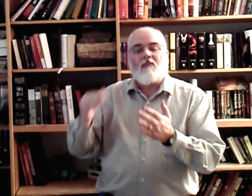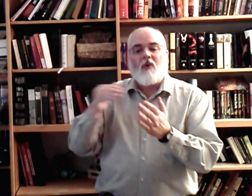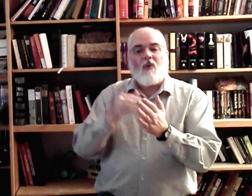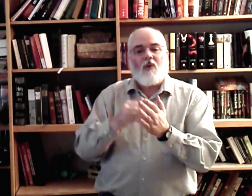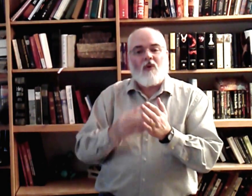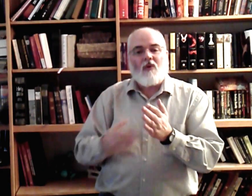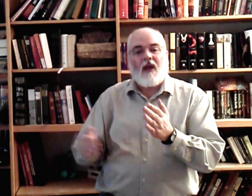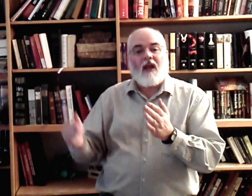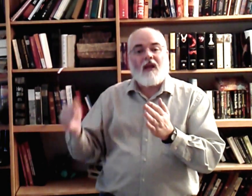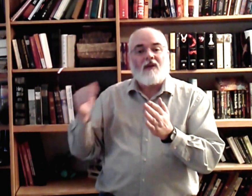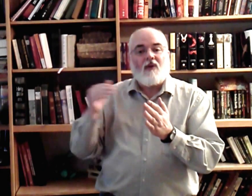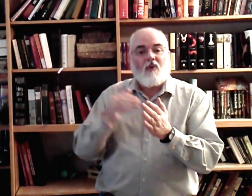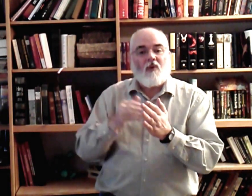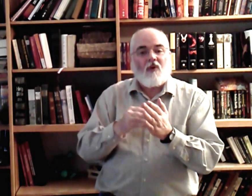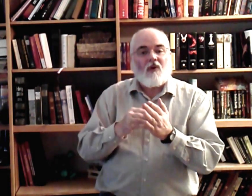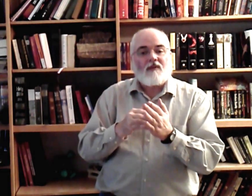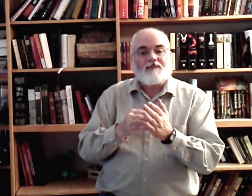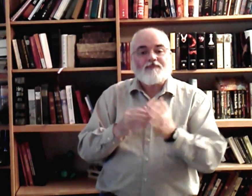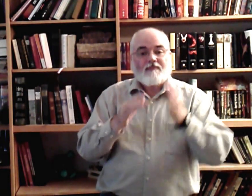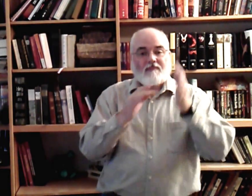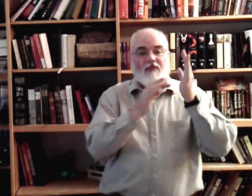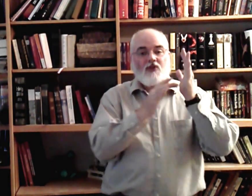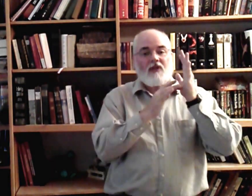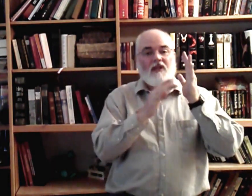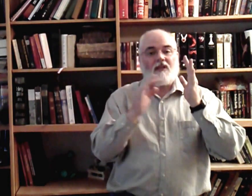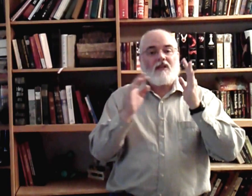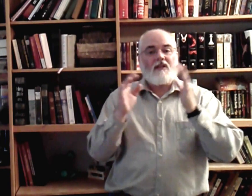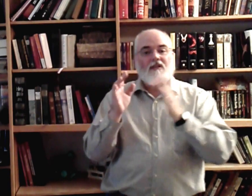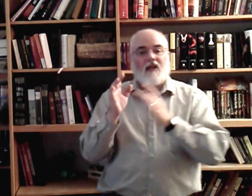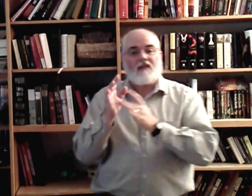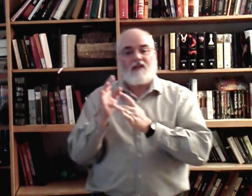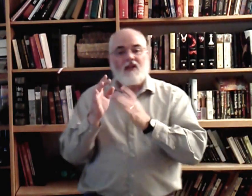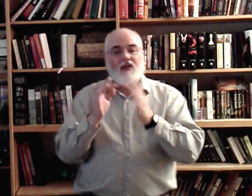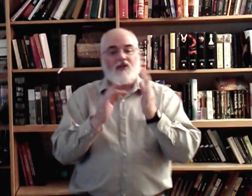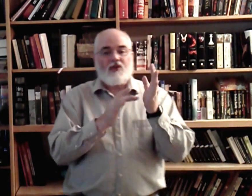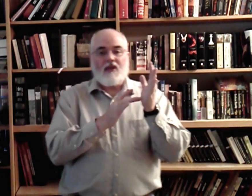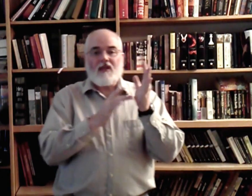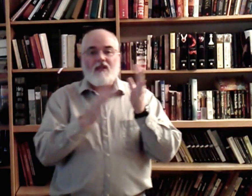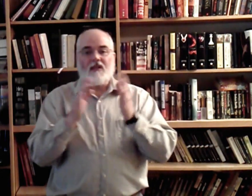o'er and o'er. Jesus, Jesus,